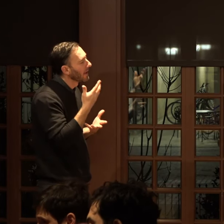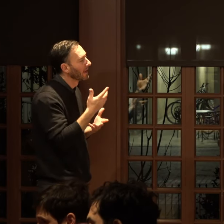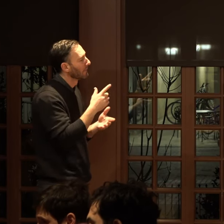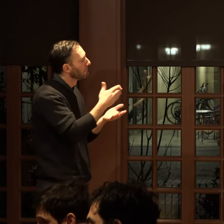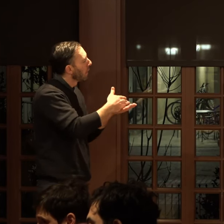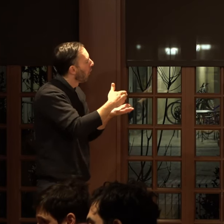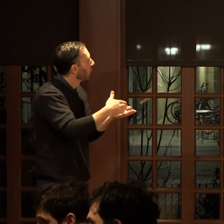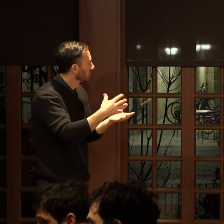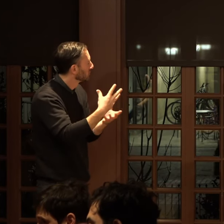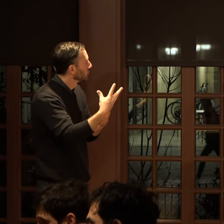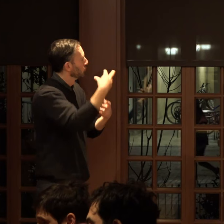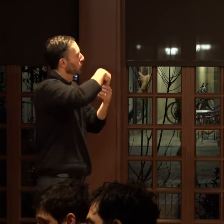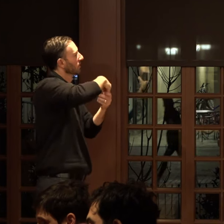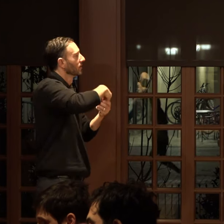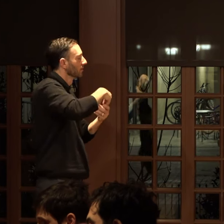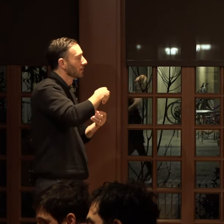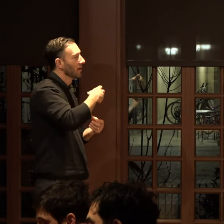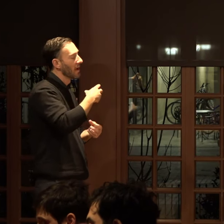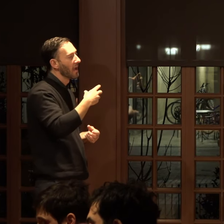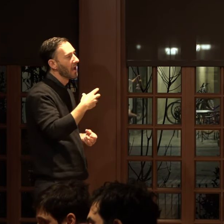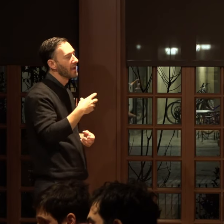parts to it, and